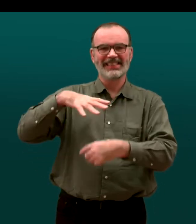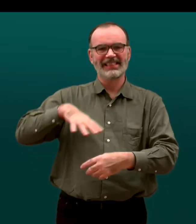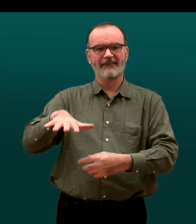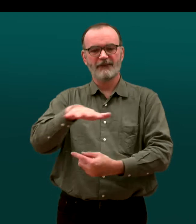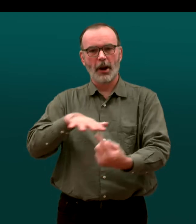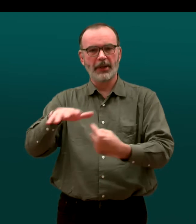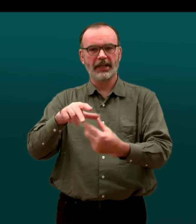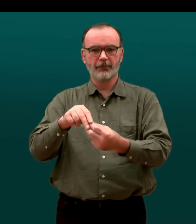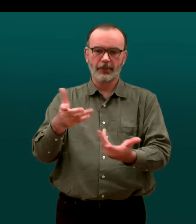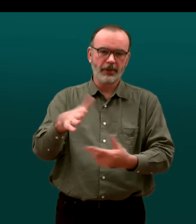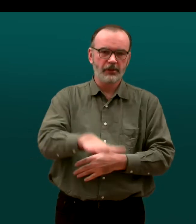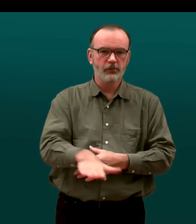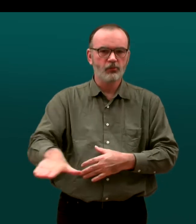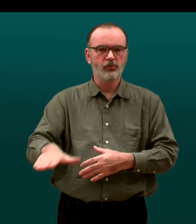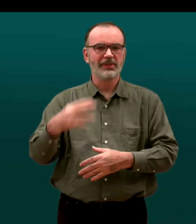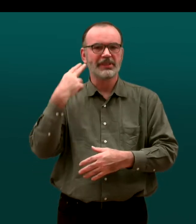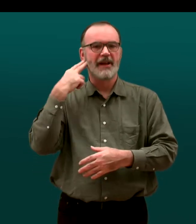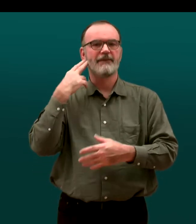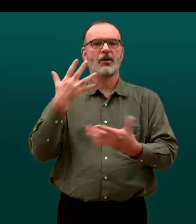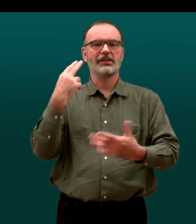needs of families with a deaf or deafblind child.